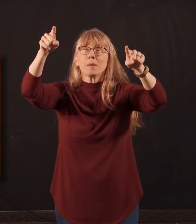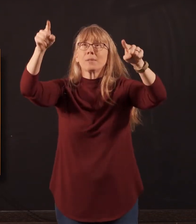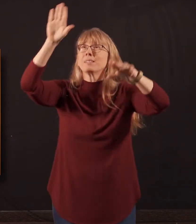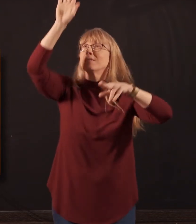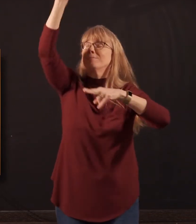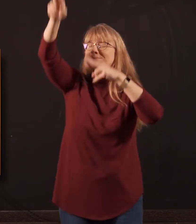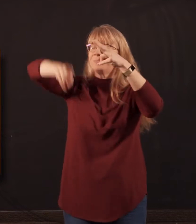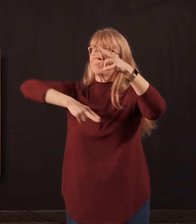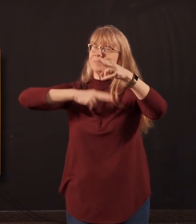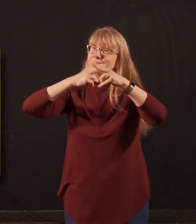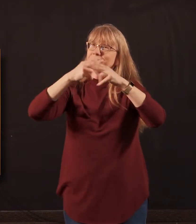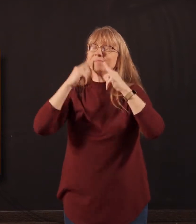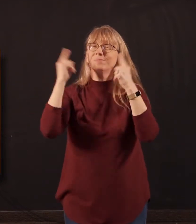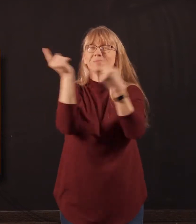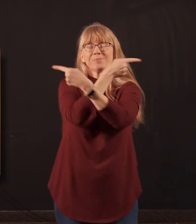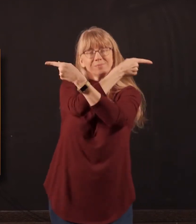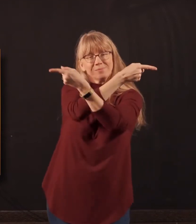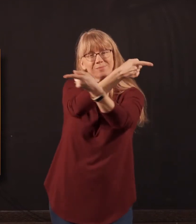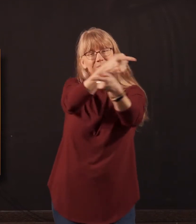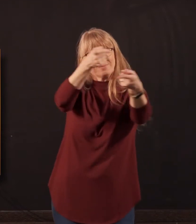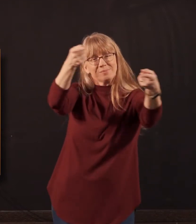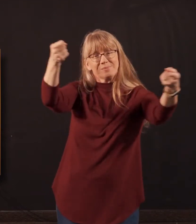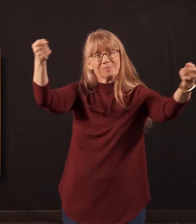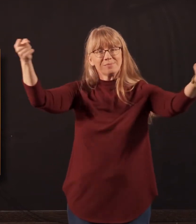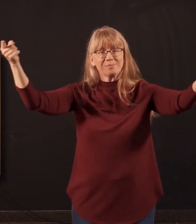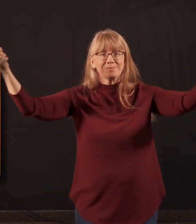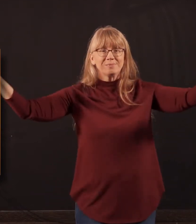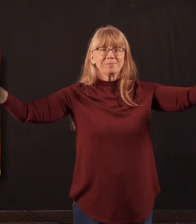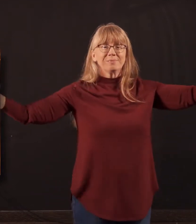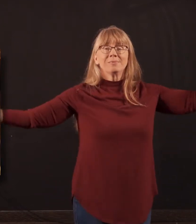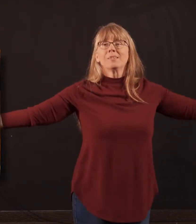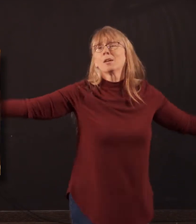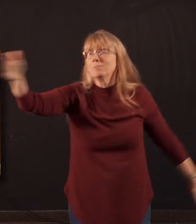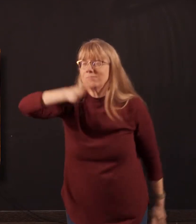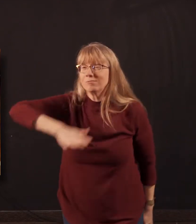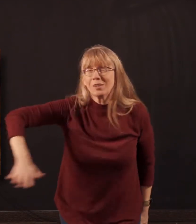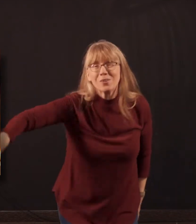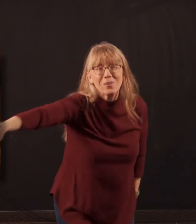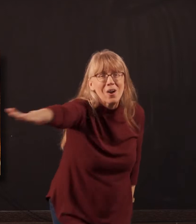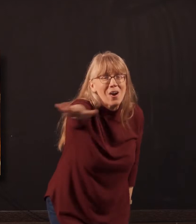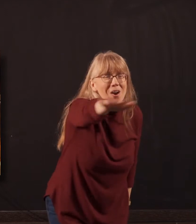sound of just one name. Over all